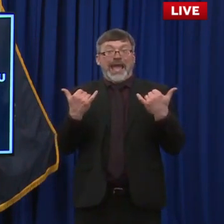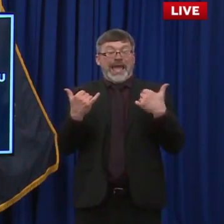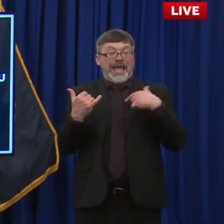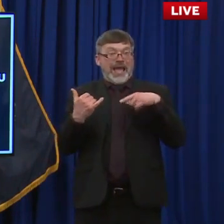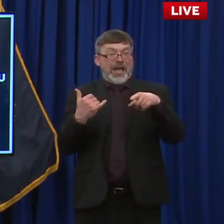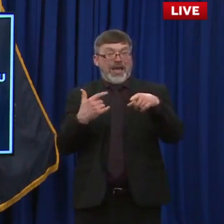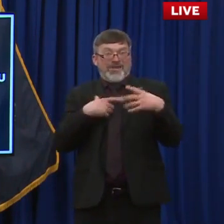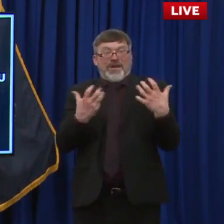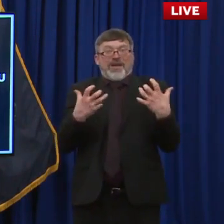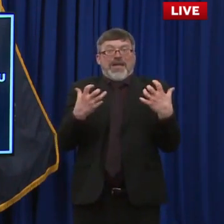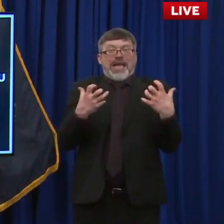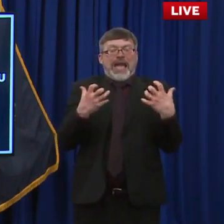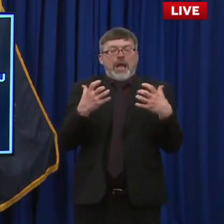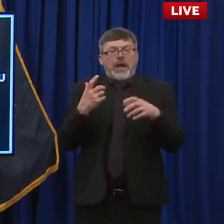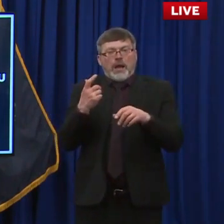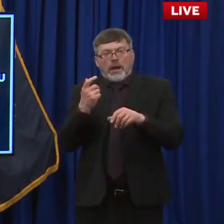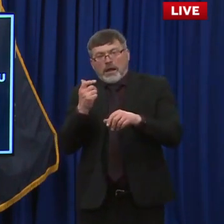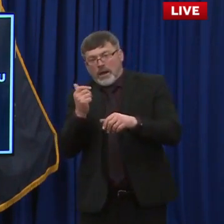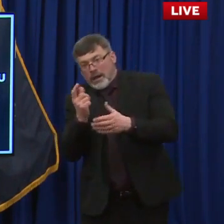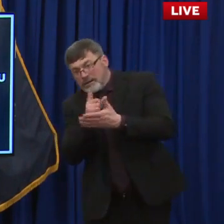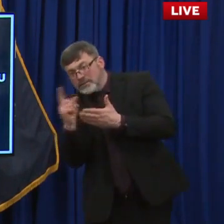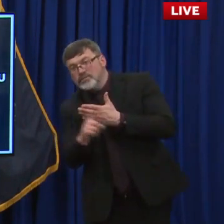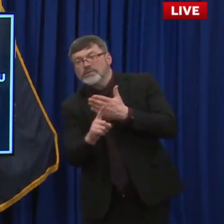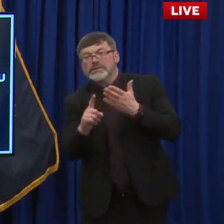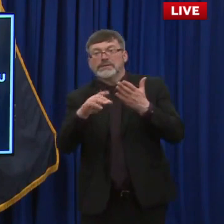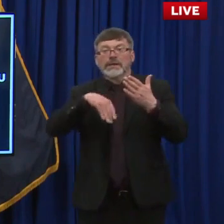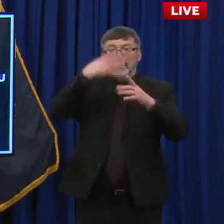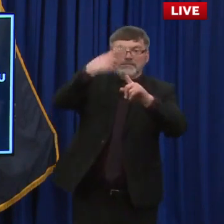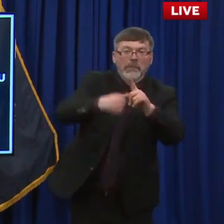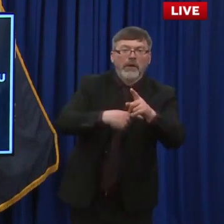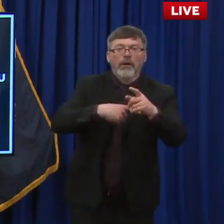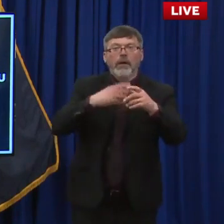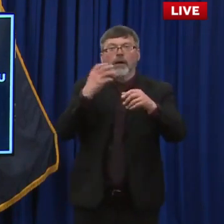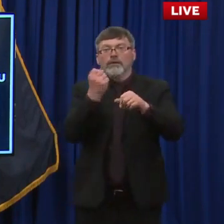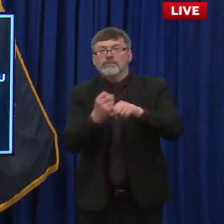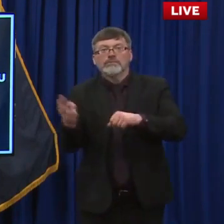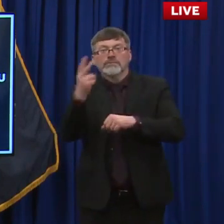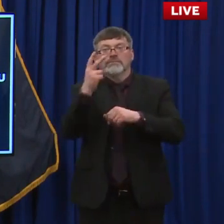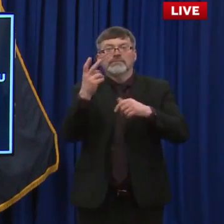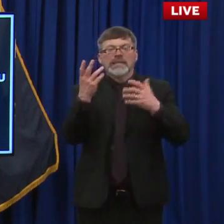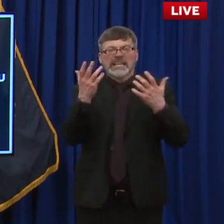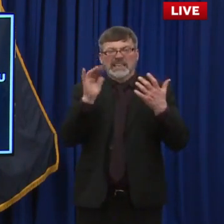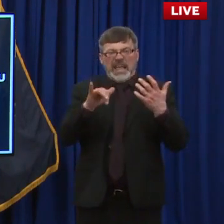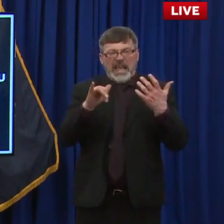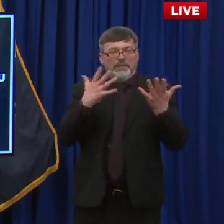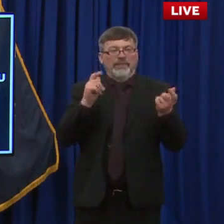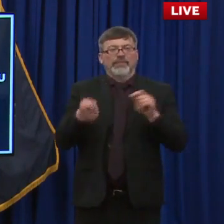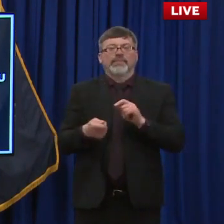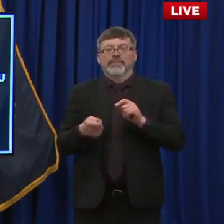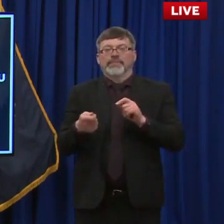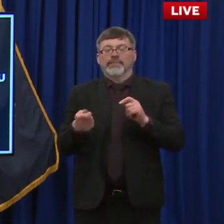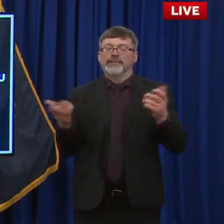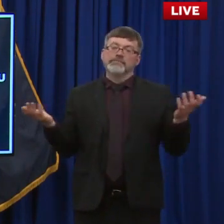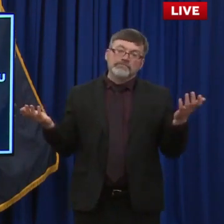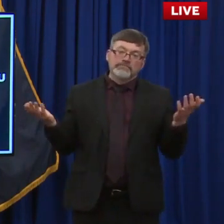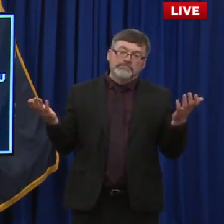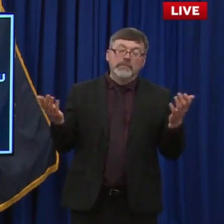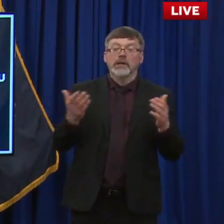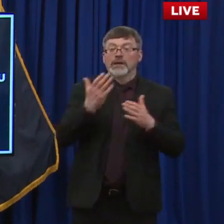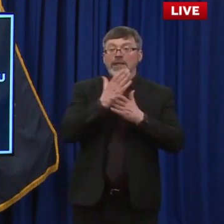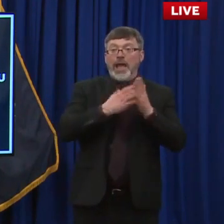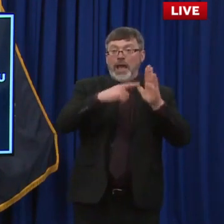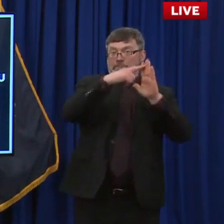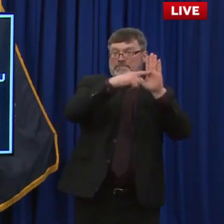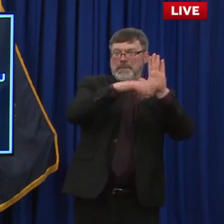definitely a lot of positivity and positive momentum with a lot of these issues. Some might, they might want to study or discuss some more, but we'll keep at them.